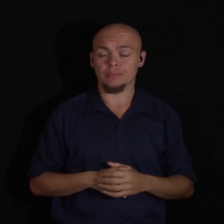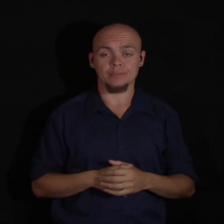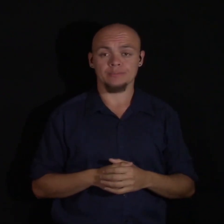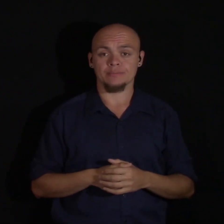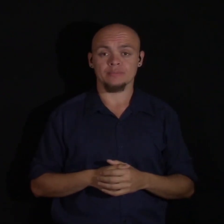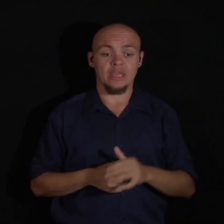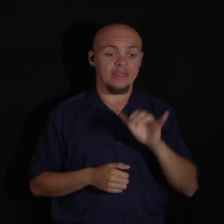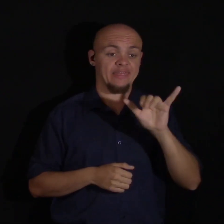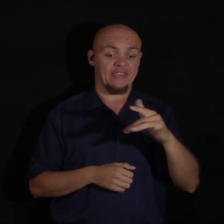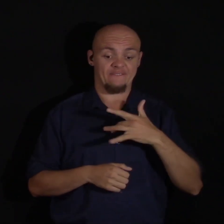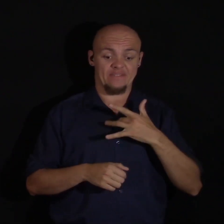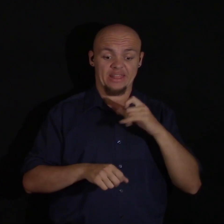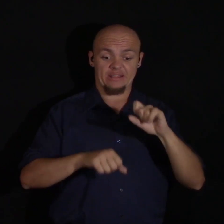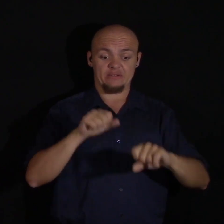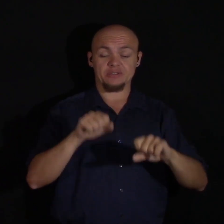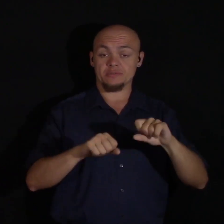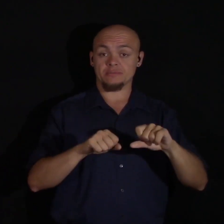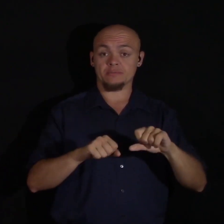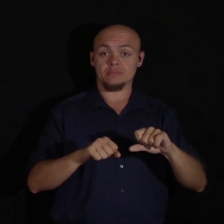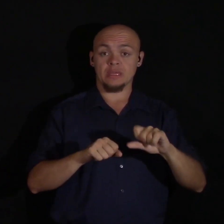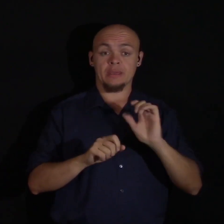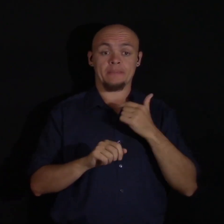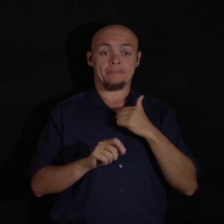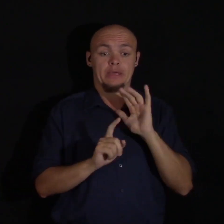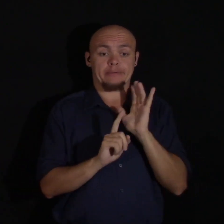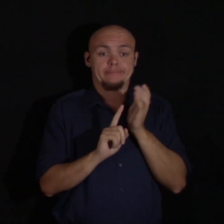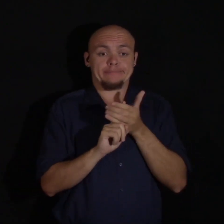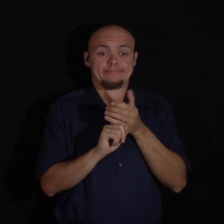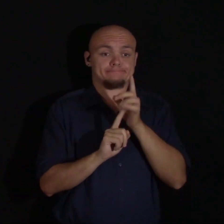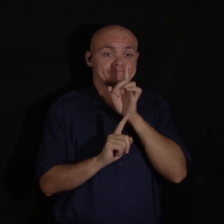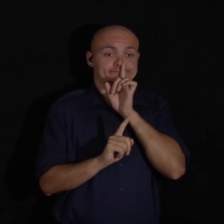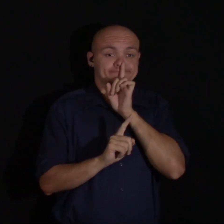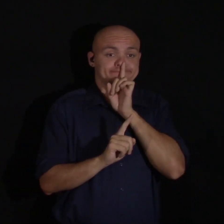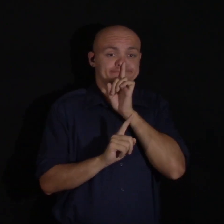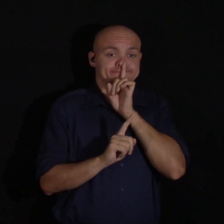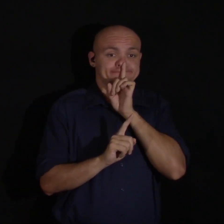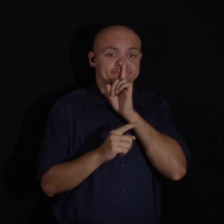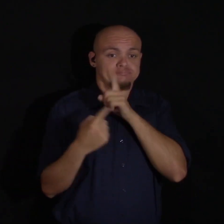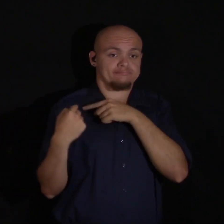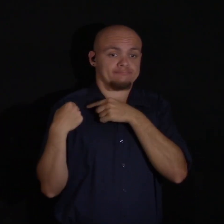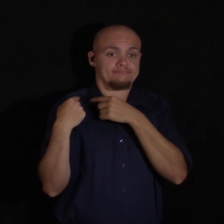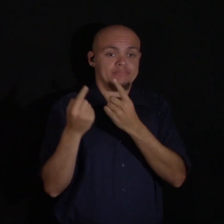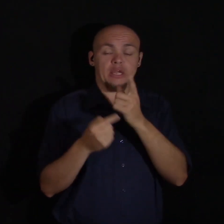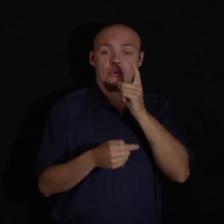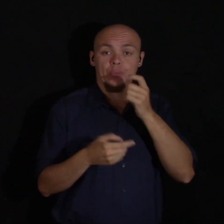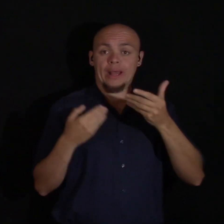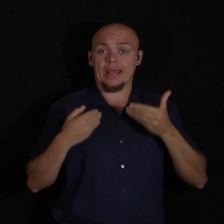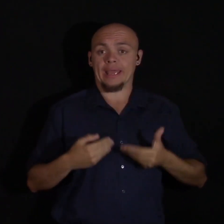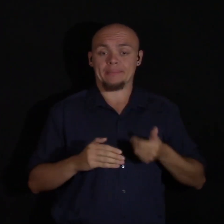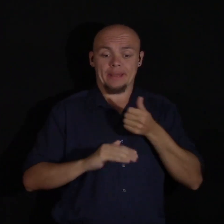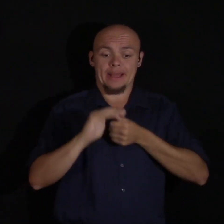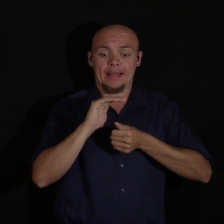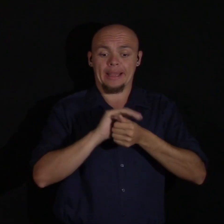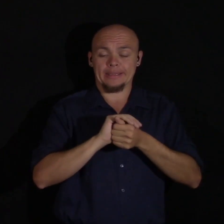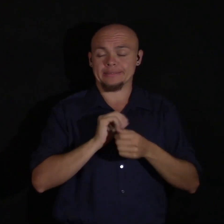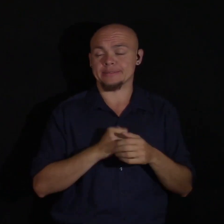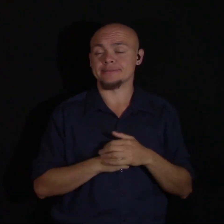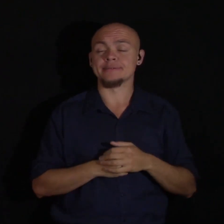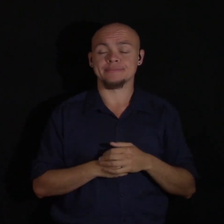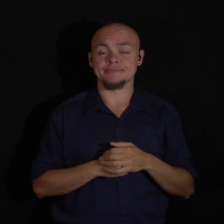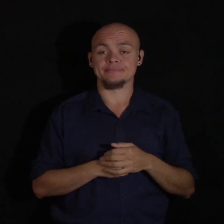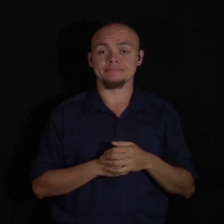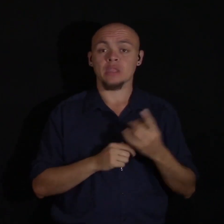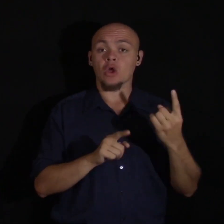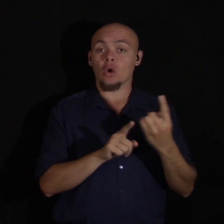That uncertainty kept me within my shell and it kept me hiding away from who I am. So, with appropriate